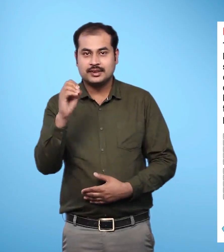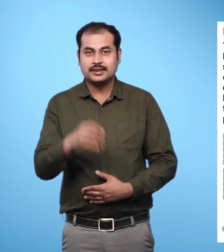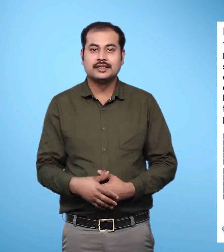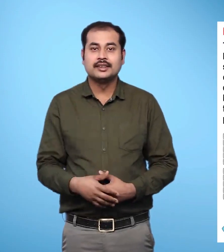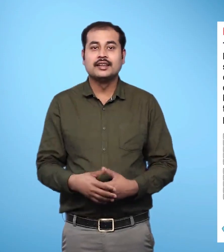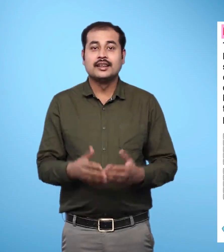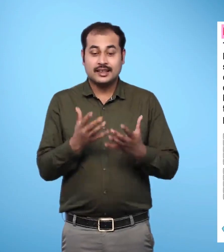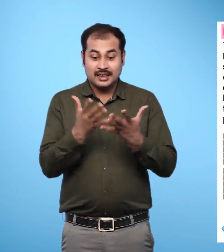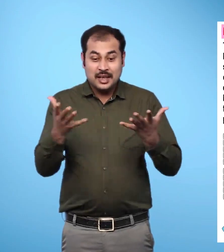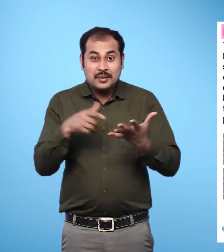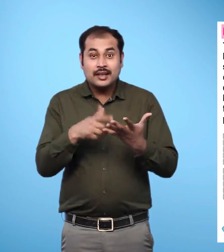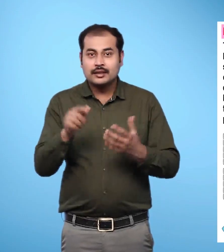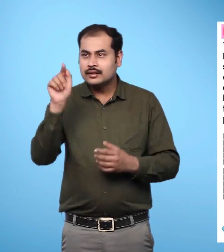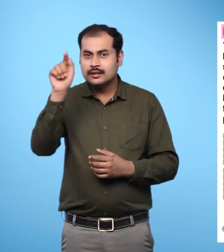Part 4 Picture 1